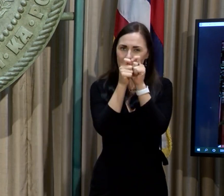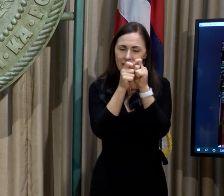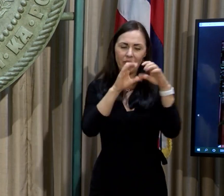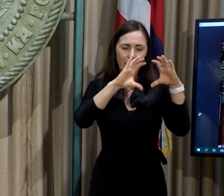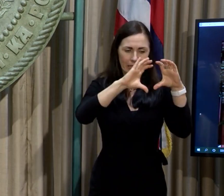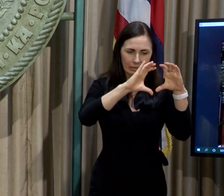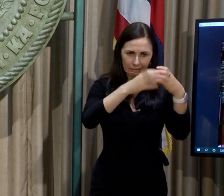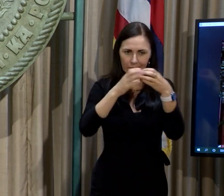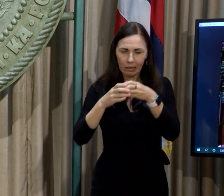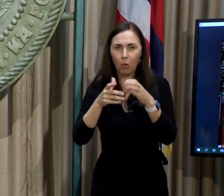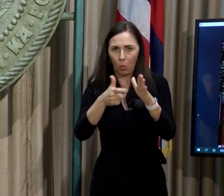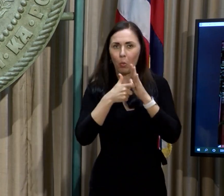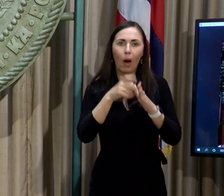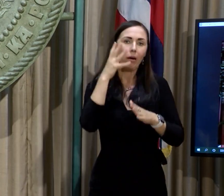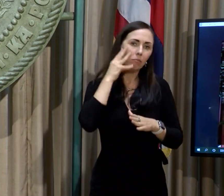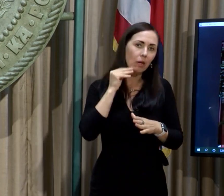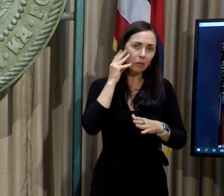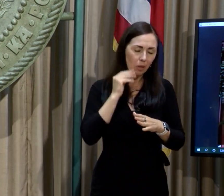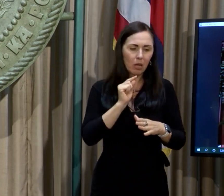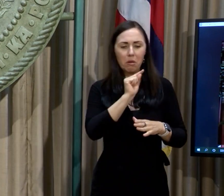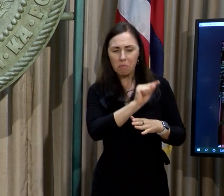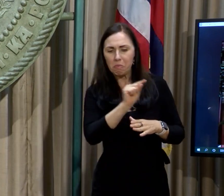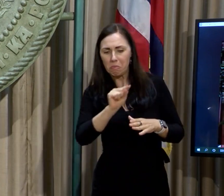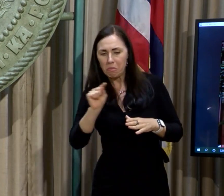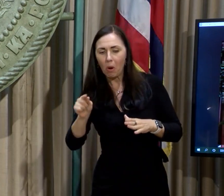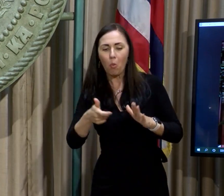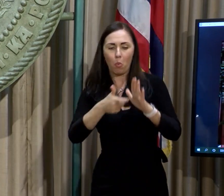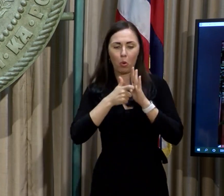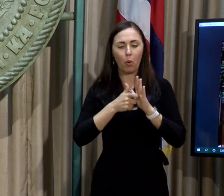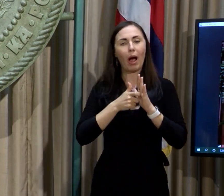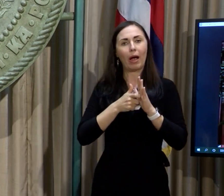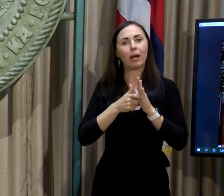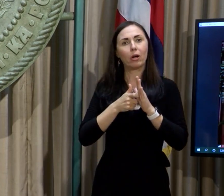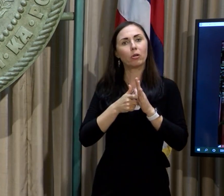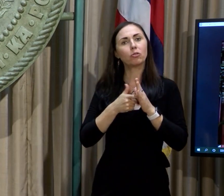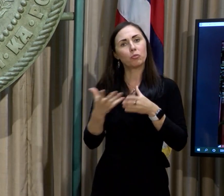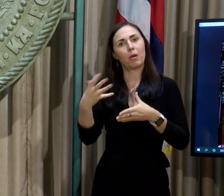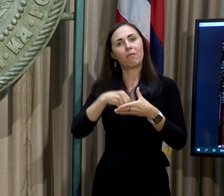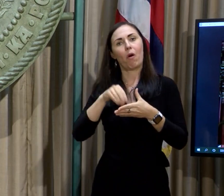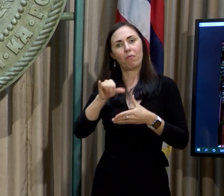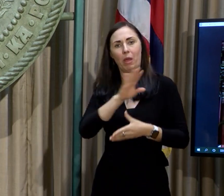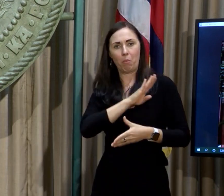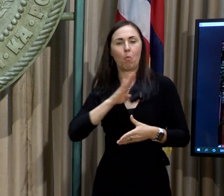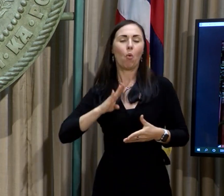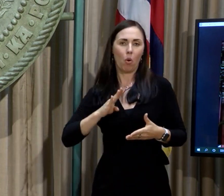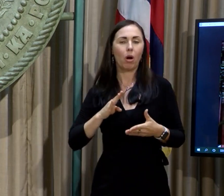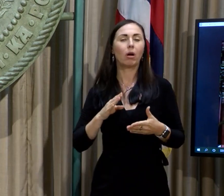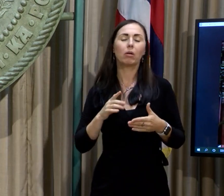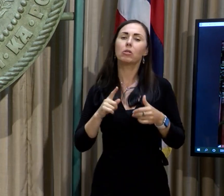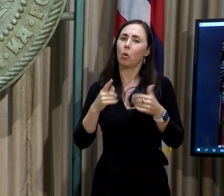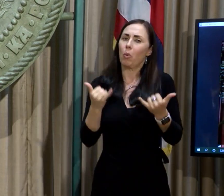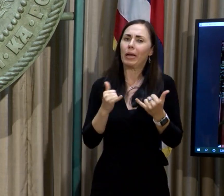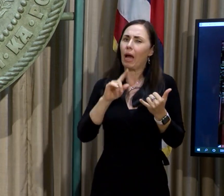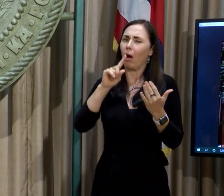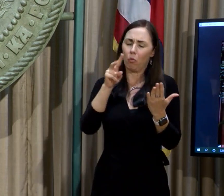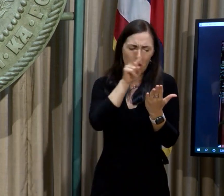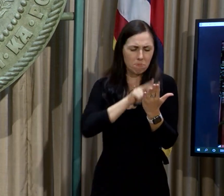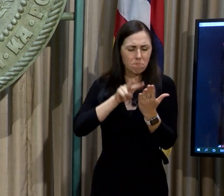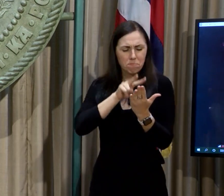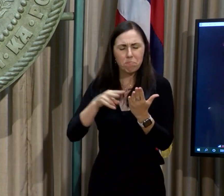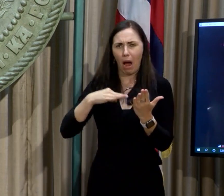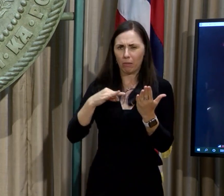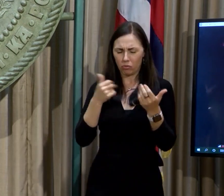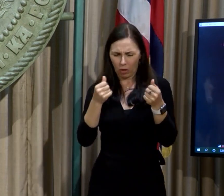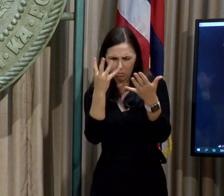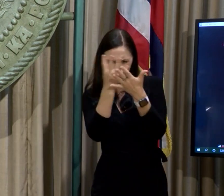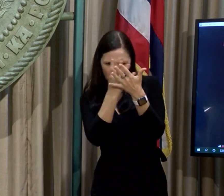that would be required to be represented on the board. So we're just reviewing the applications, trying to sort